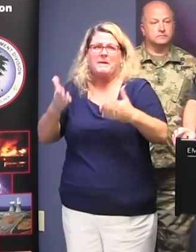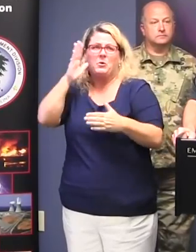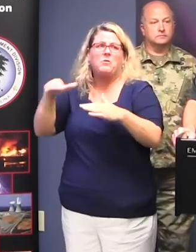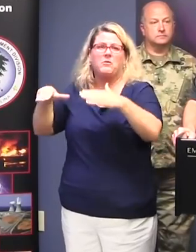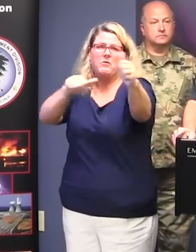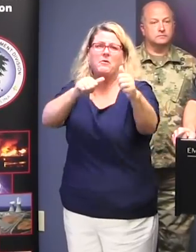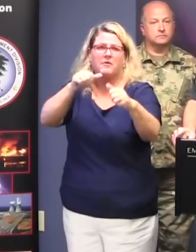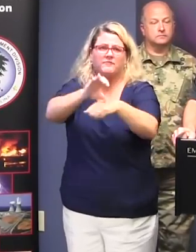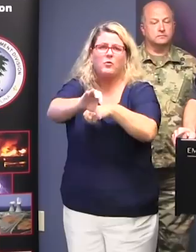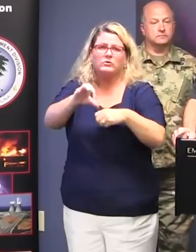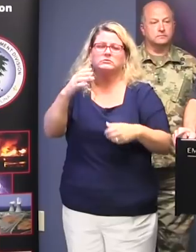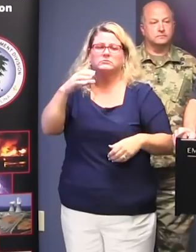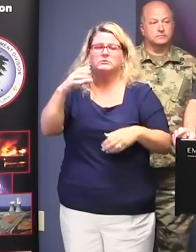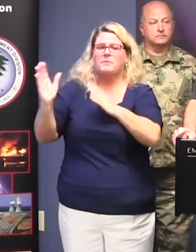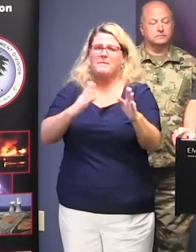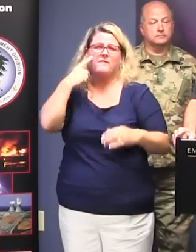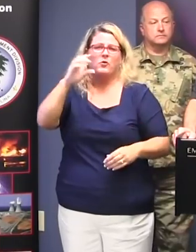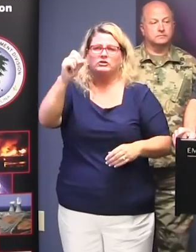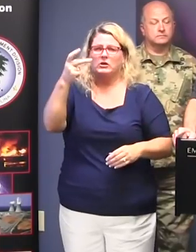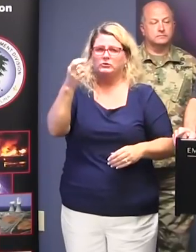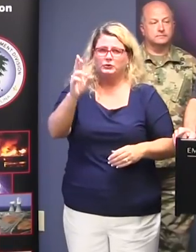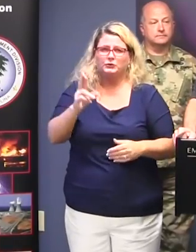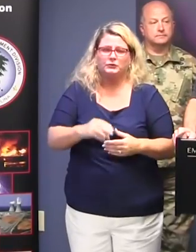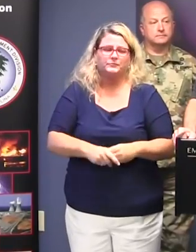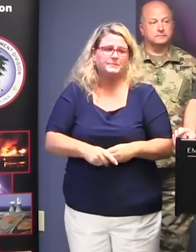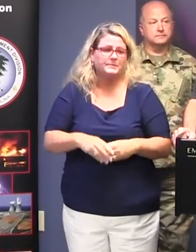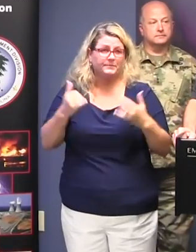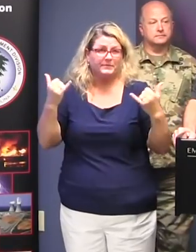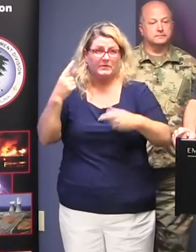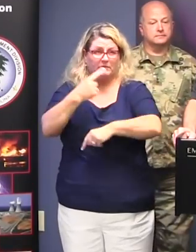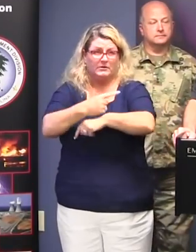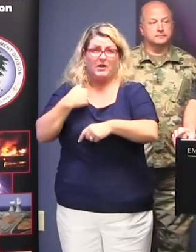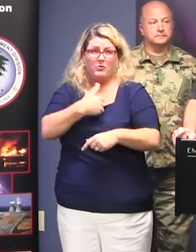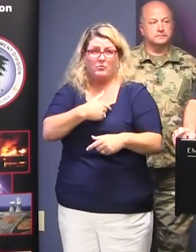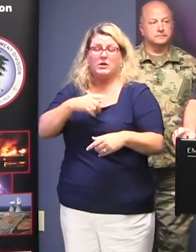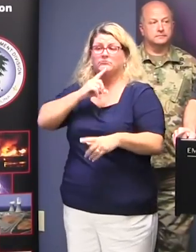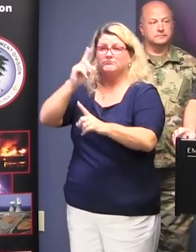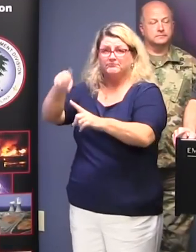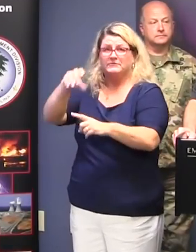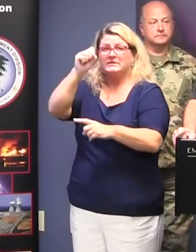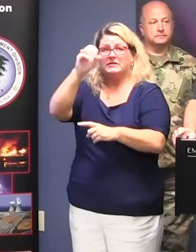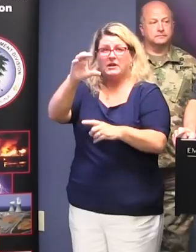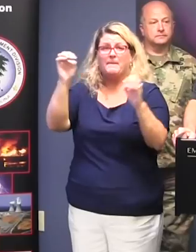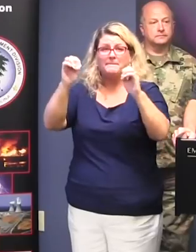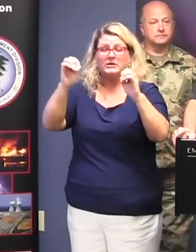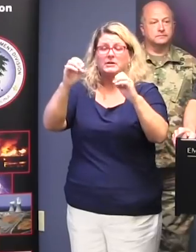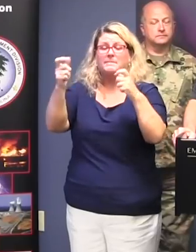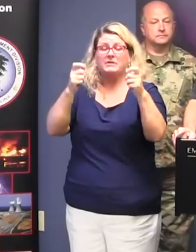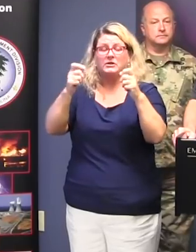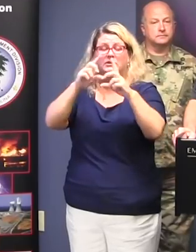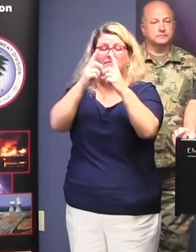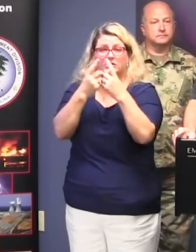sheltering mission that we may have. We'll also, today, are deploying some of our South Carolina Emergency Management Division personnel